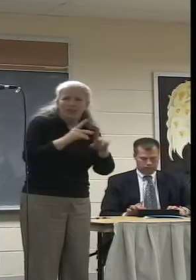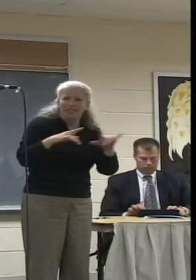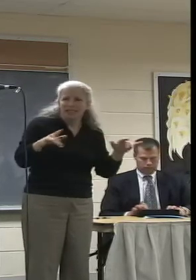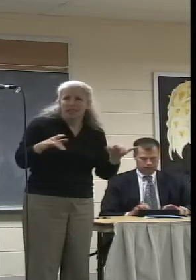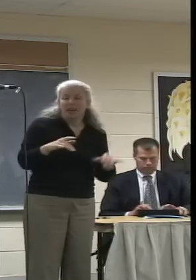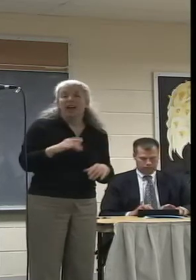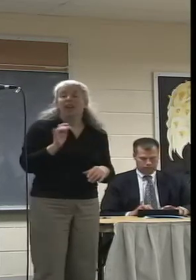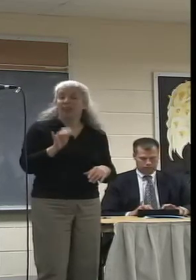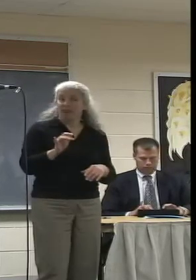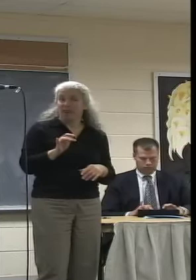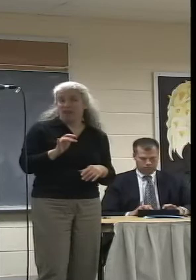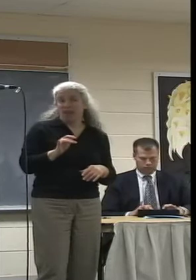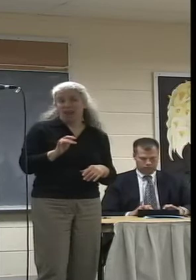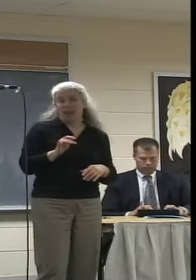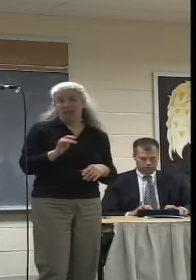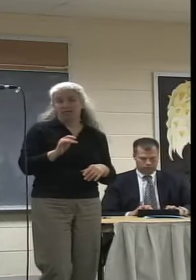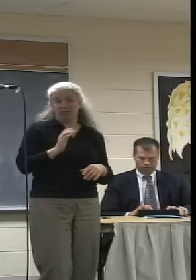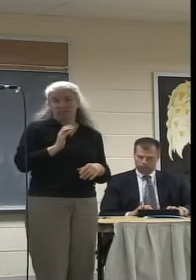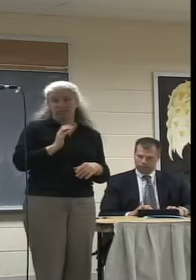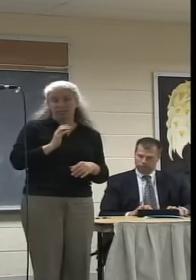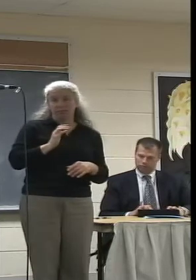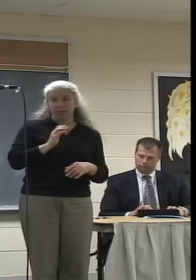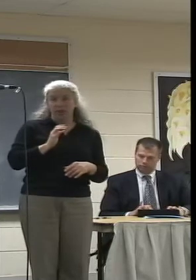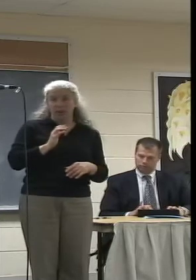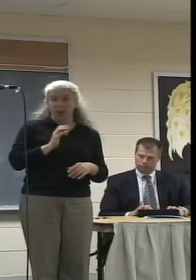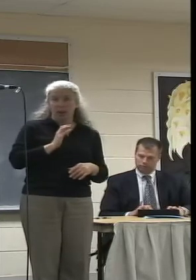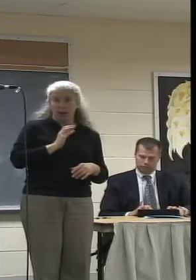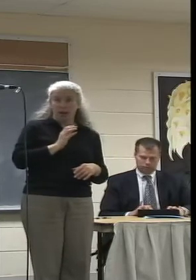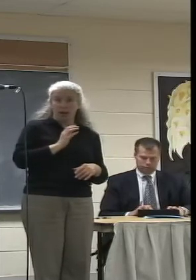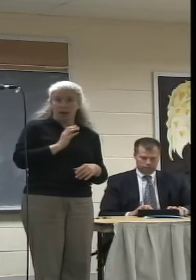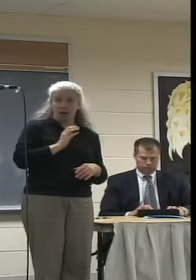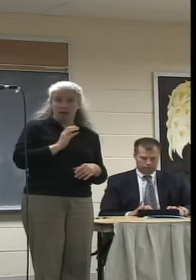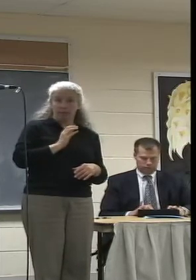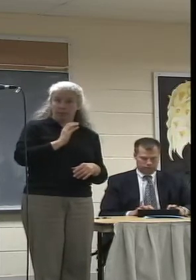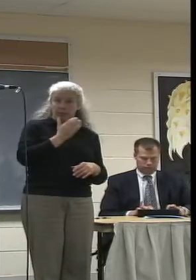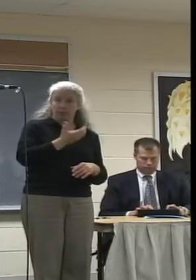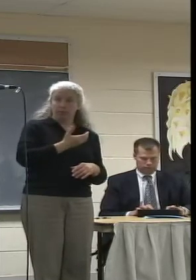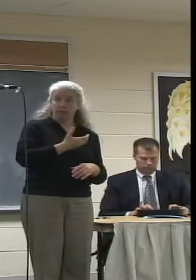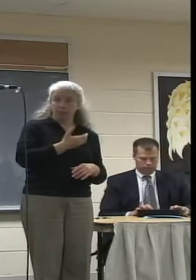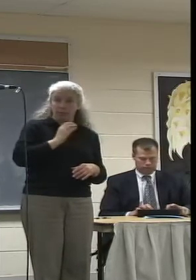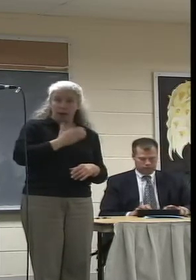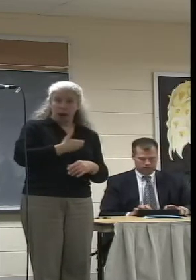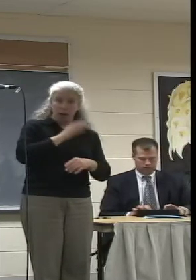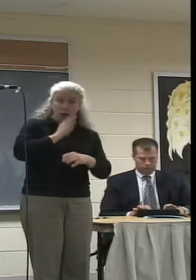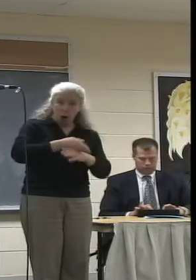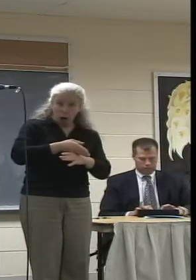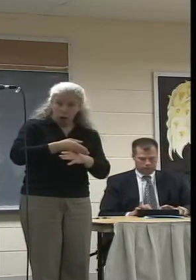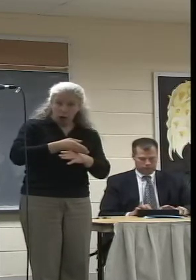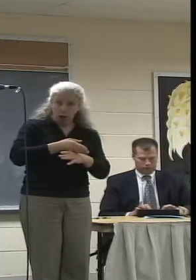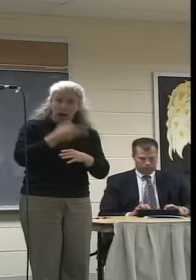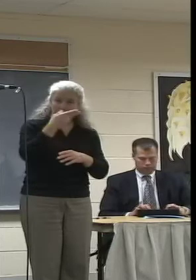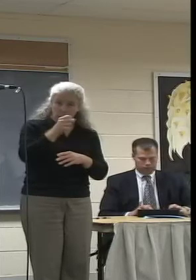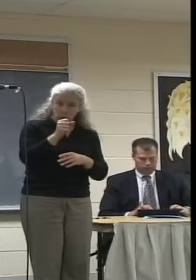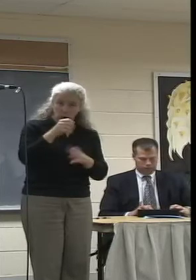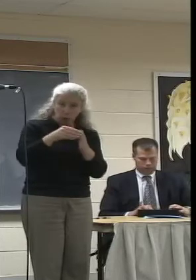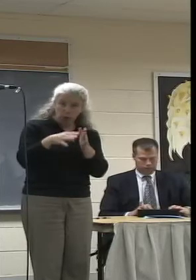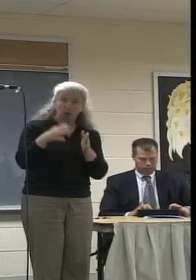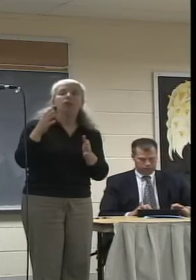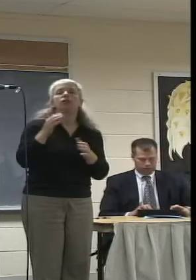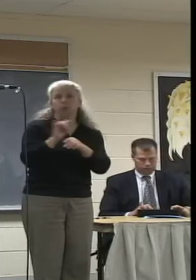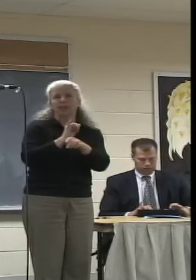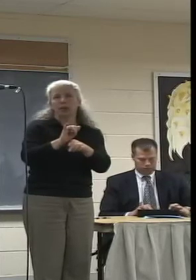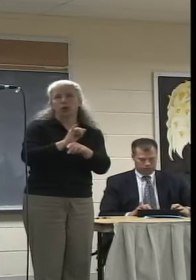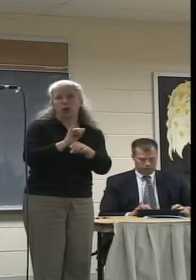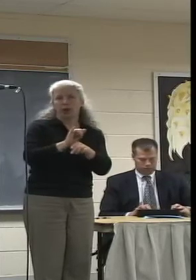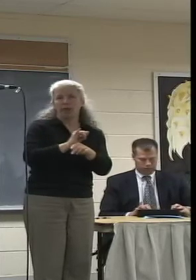say that our daughter, when she was at the high school, was an intern at NCTV at a time in her life when